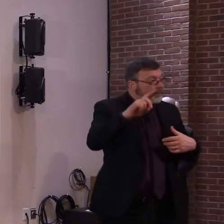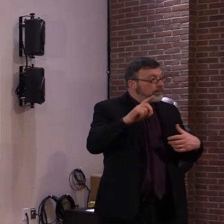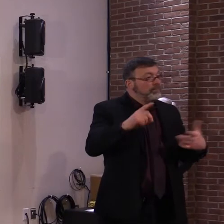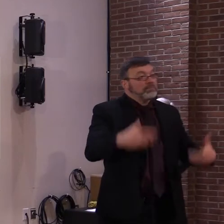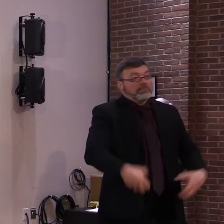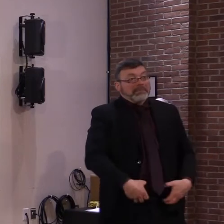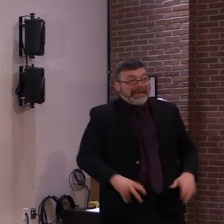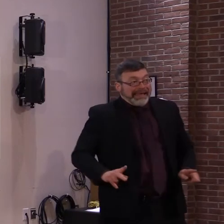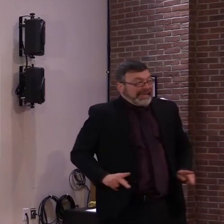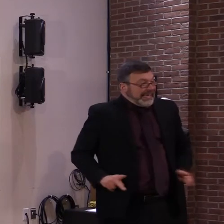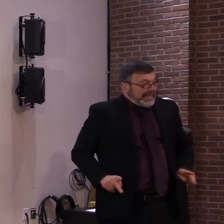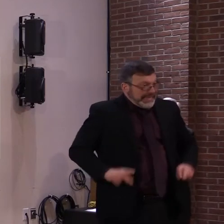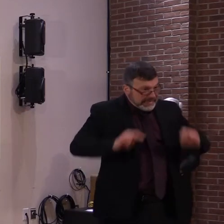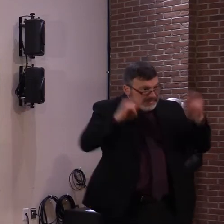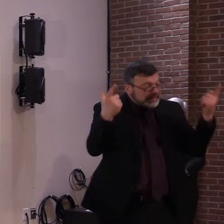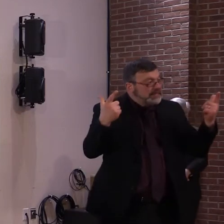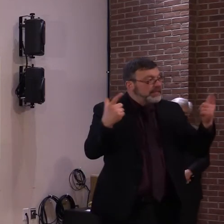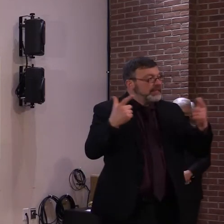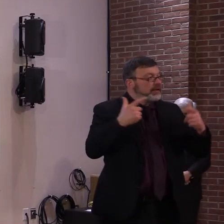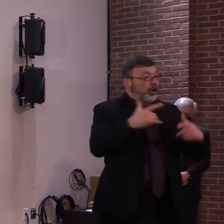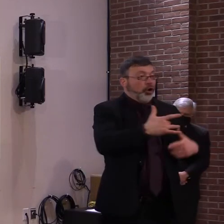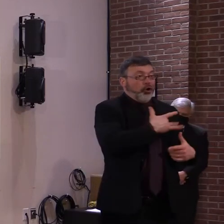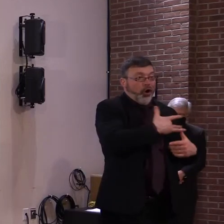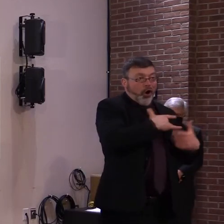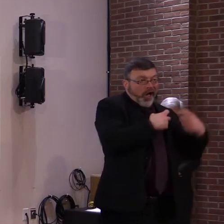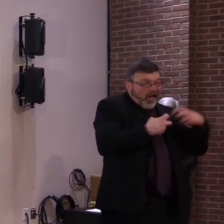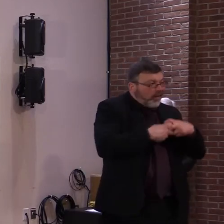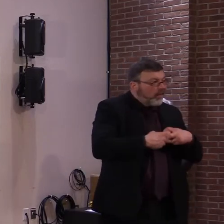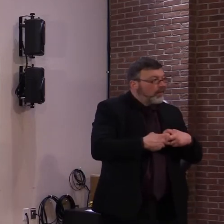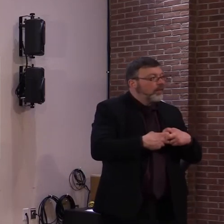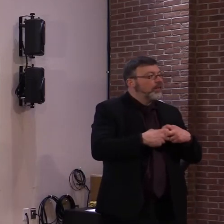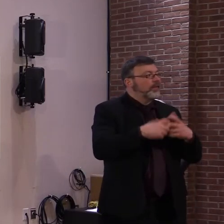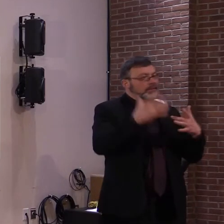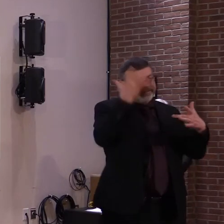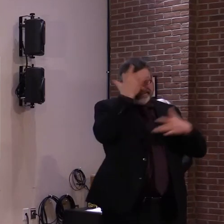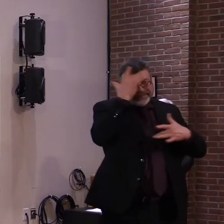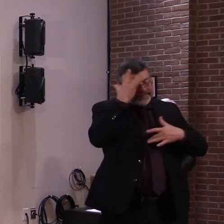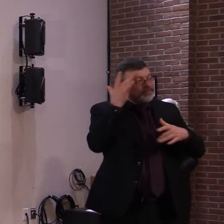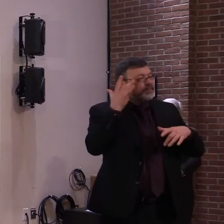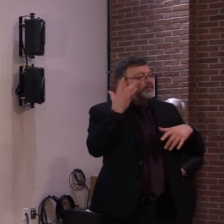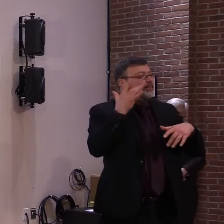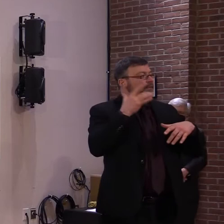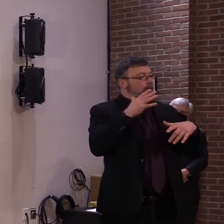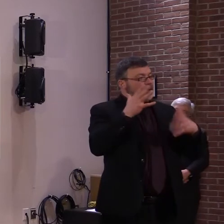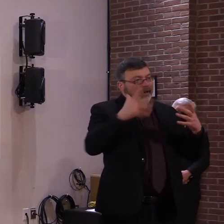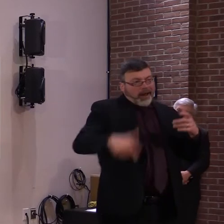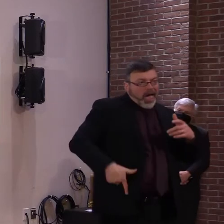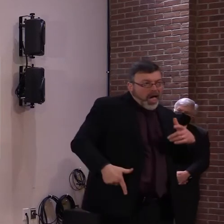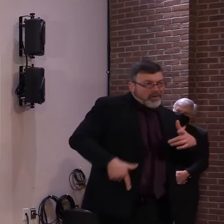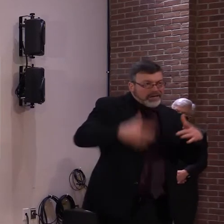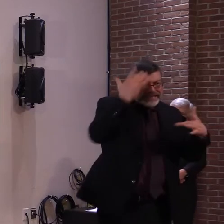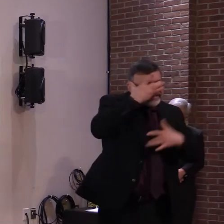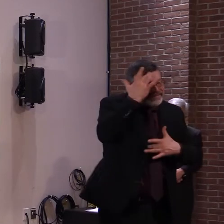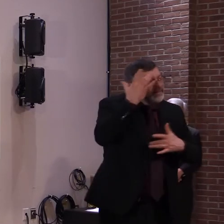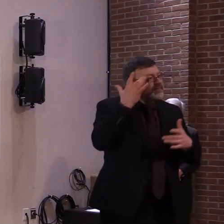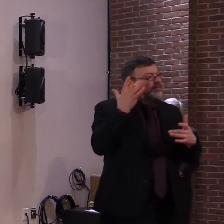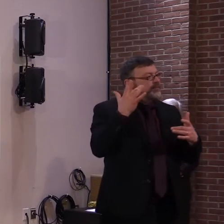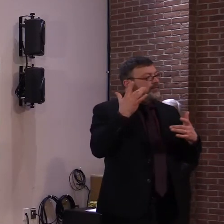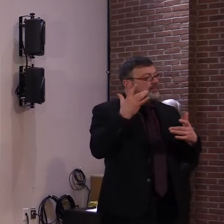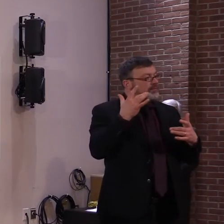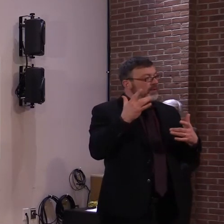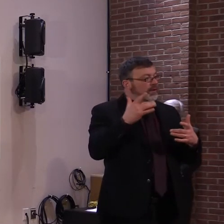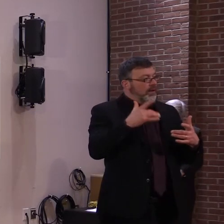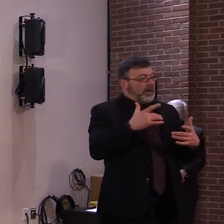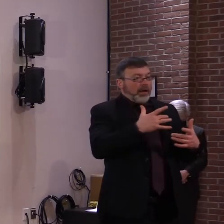conditions such as heart failure, coronary artery disease, or problems with the heart muscle called